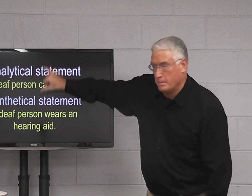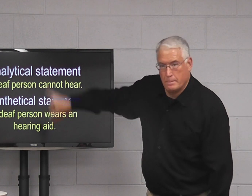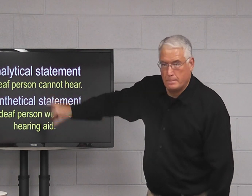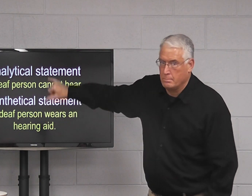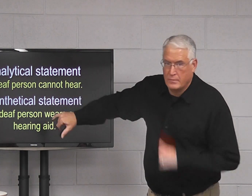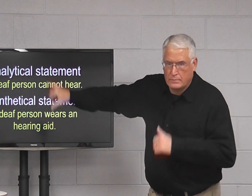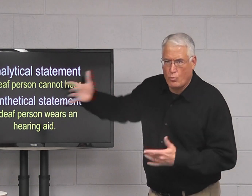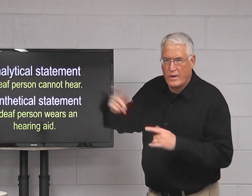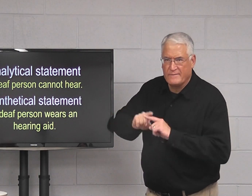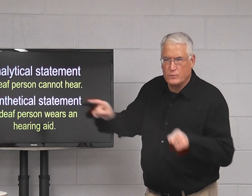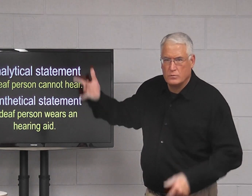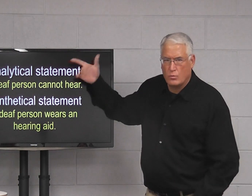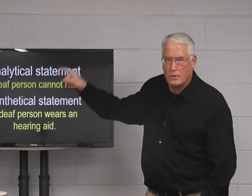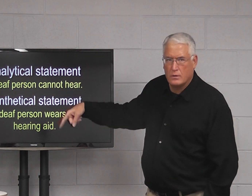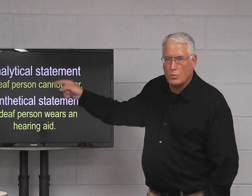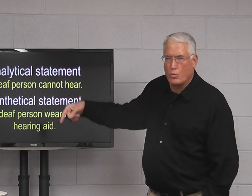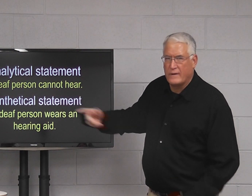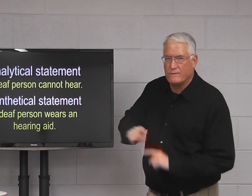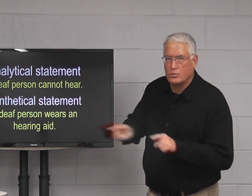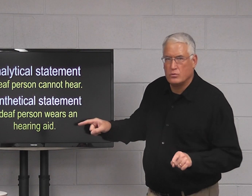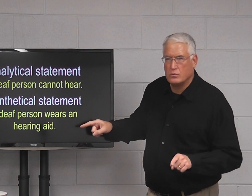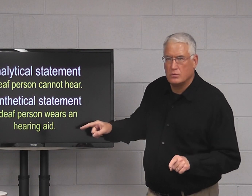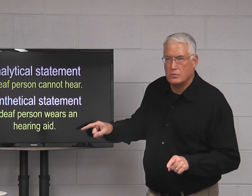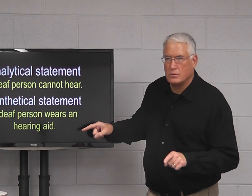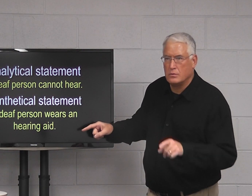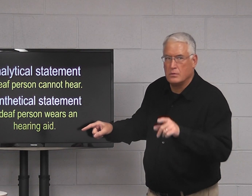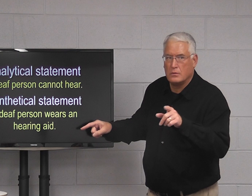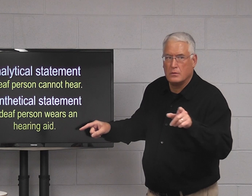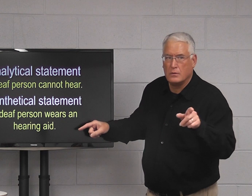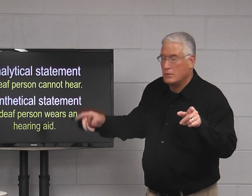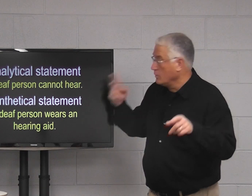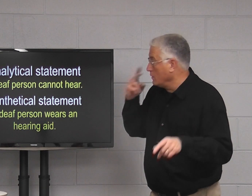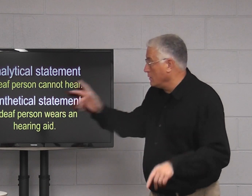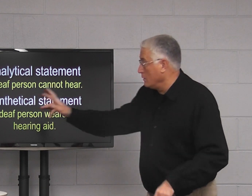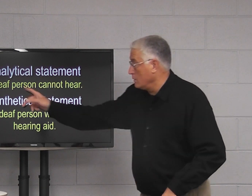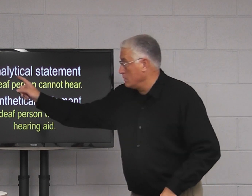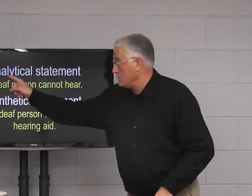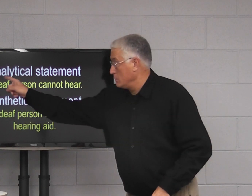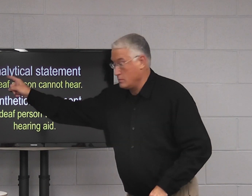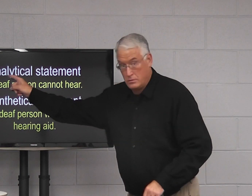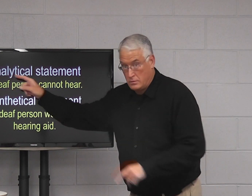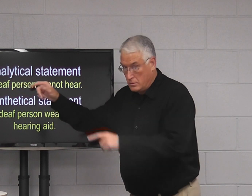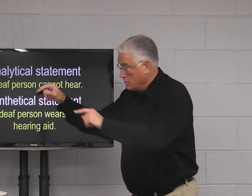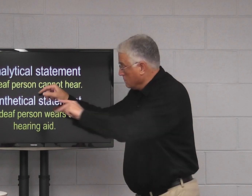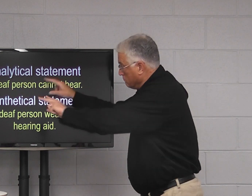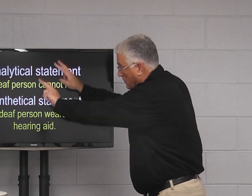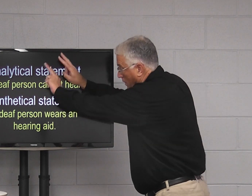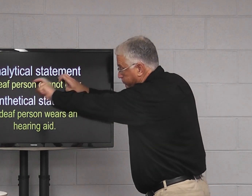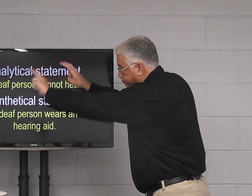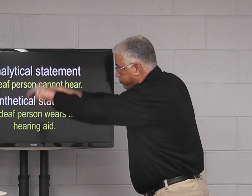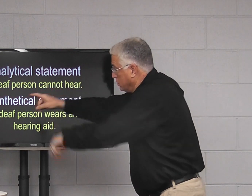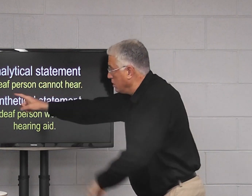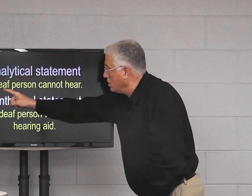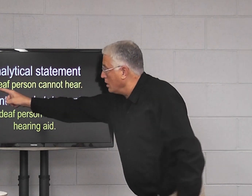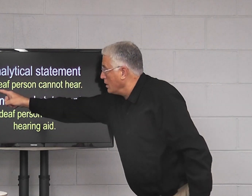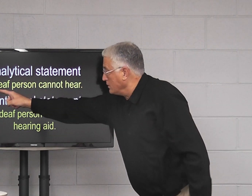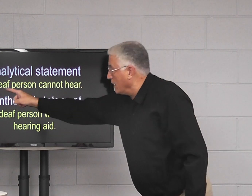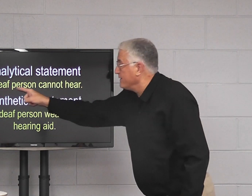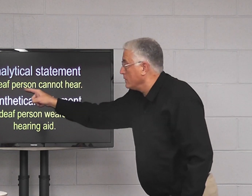So these are not the same statements though. They're different. What's the difference? Analytical means when you look at this,